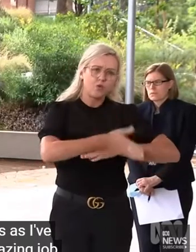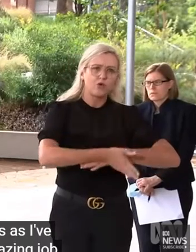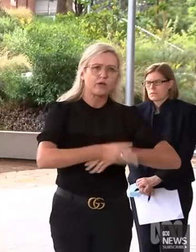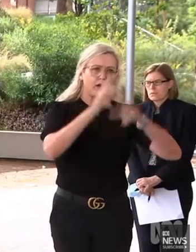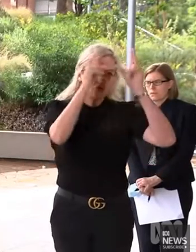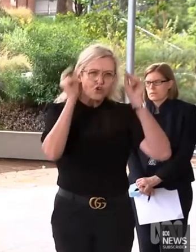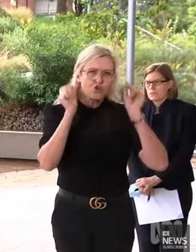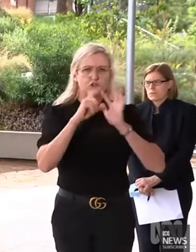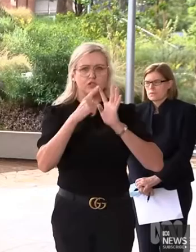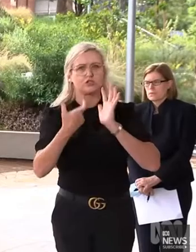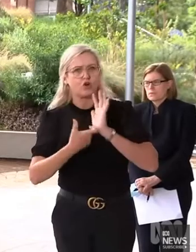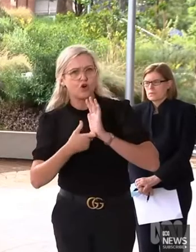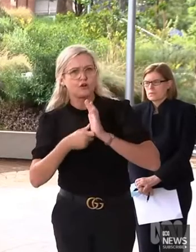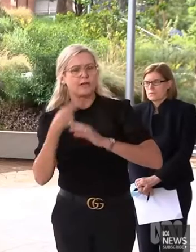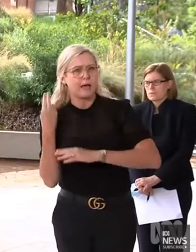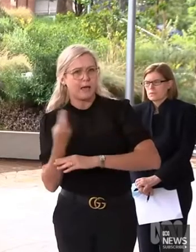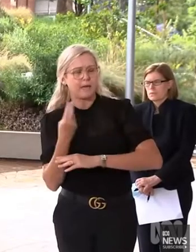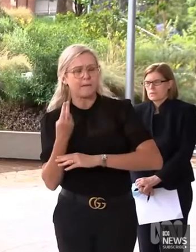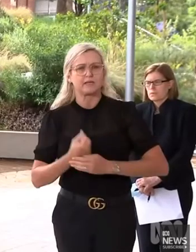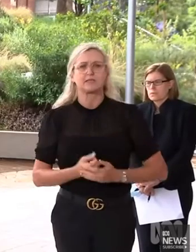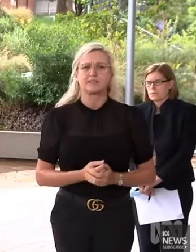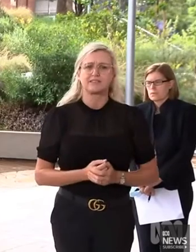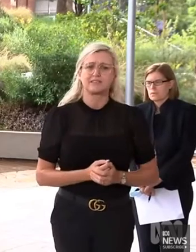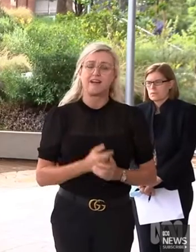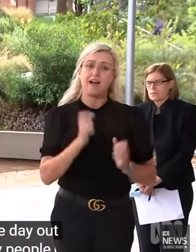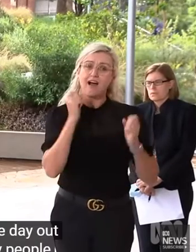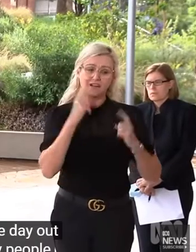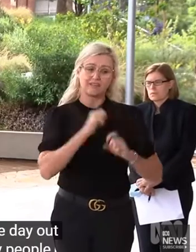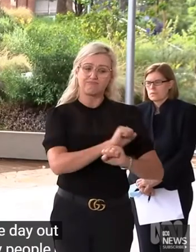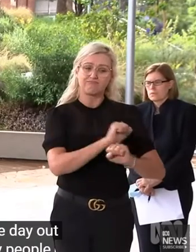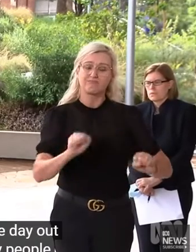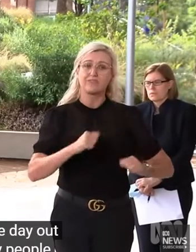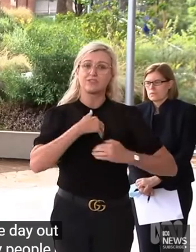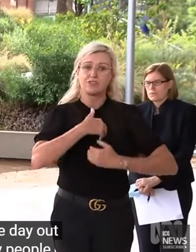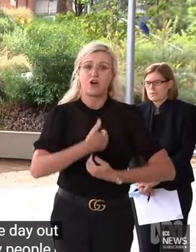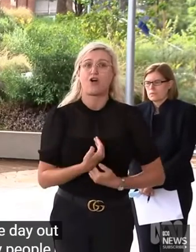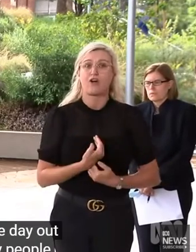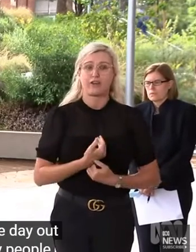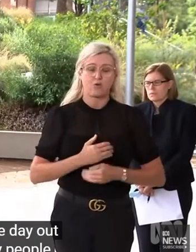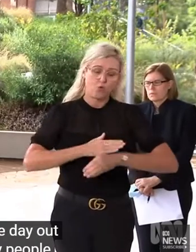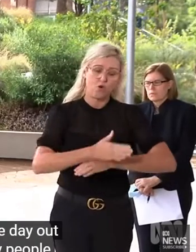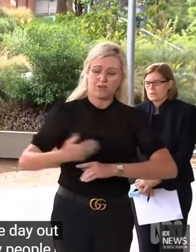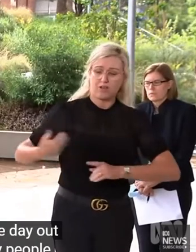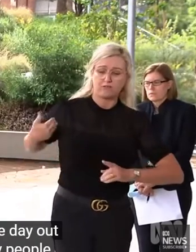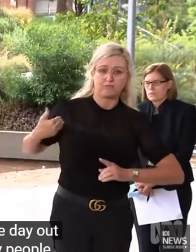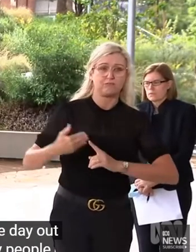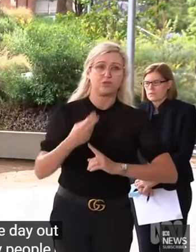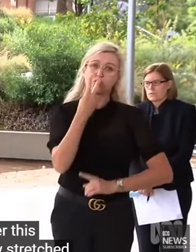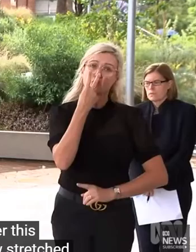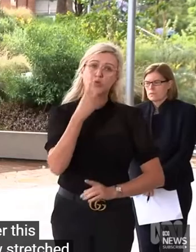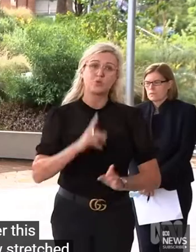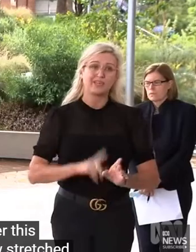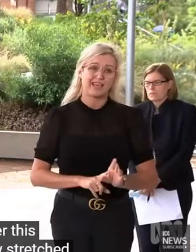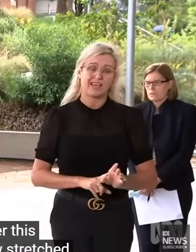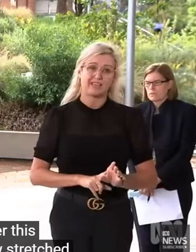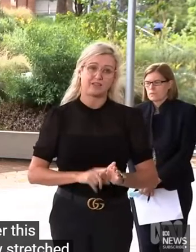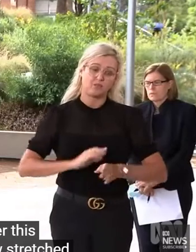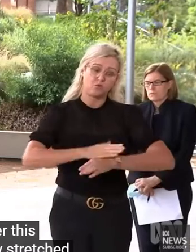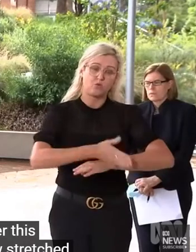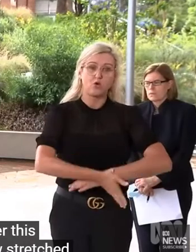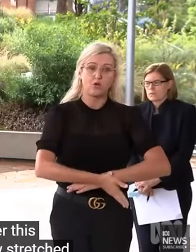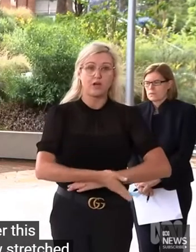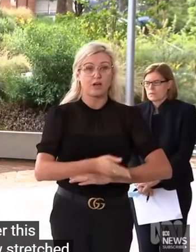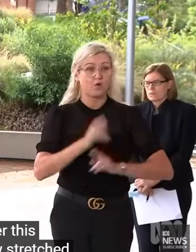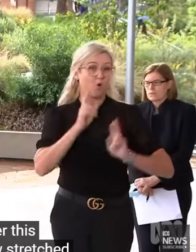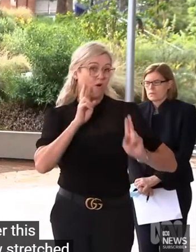clearly many people who are fatigued over this pandemic, which has now stretched over two years. But